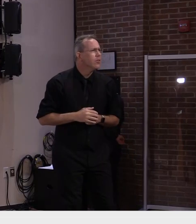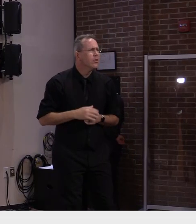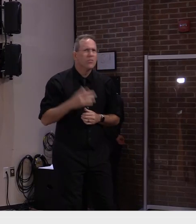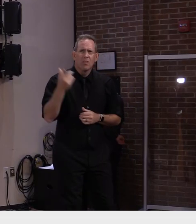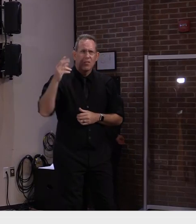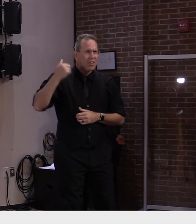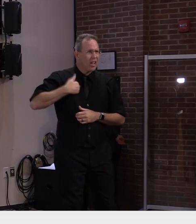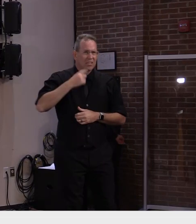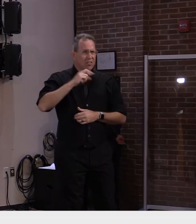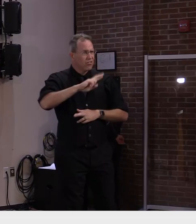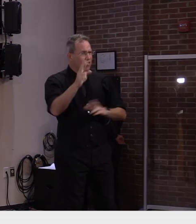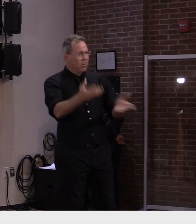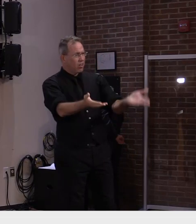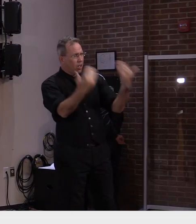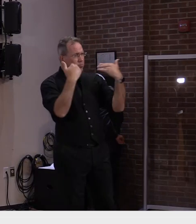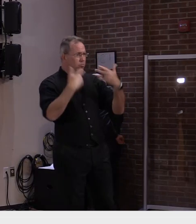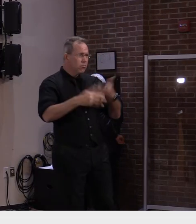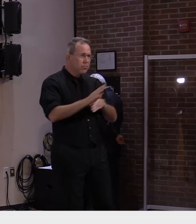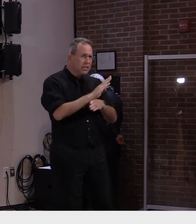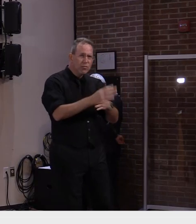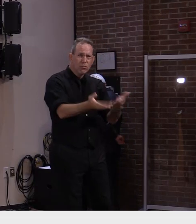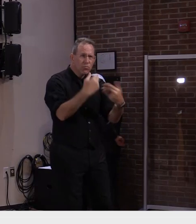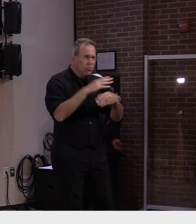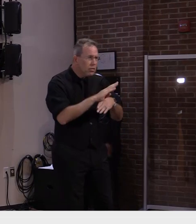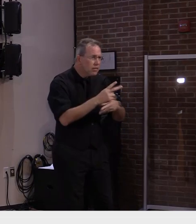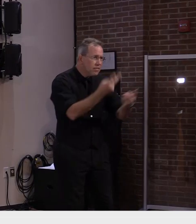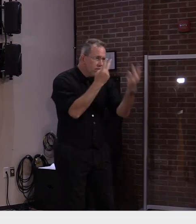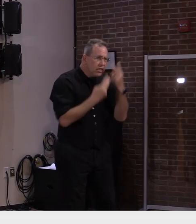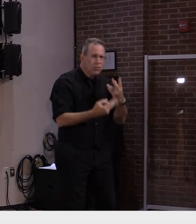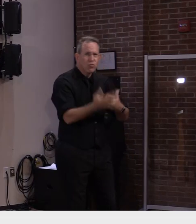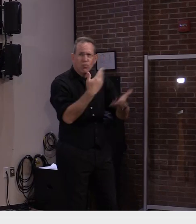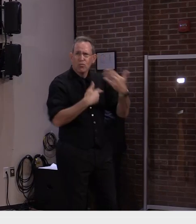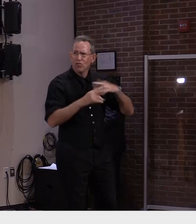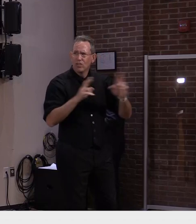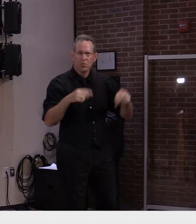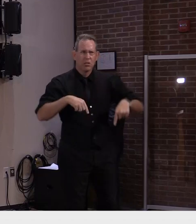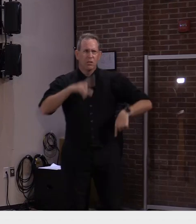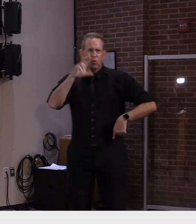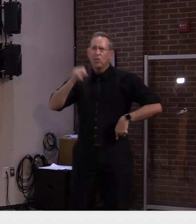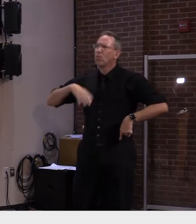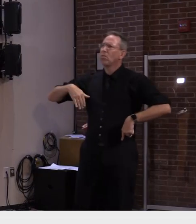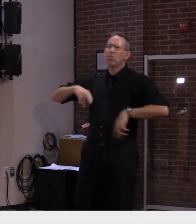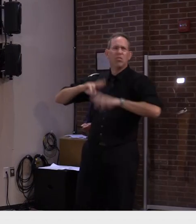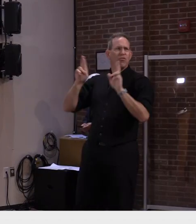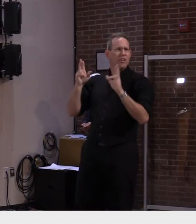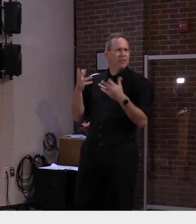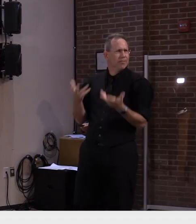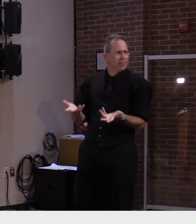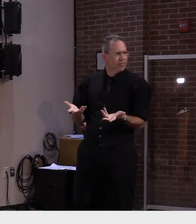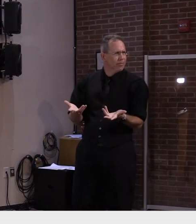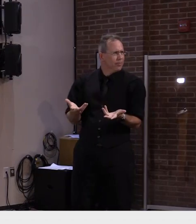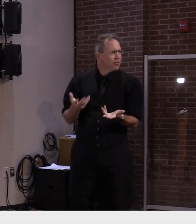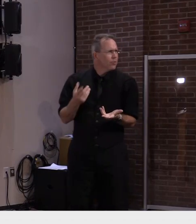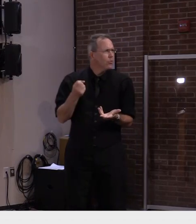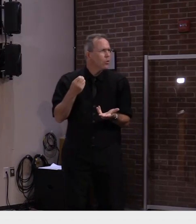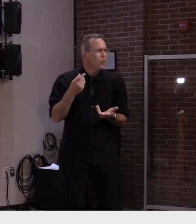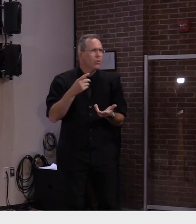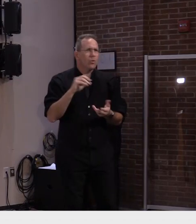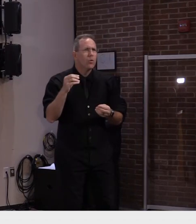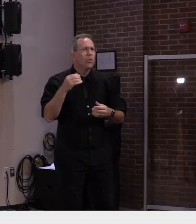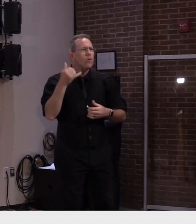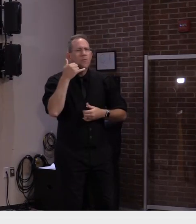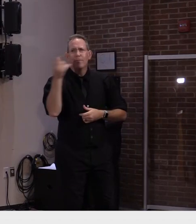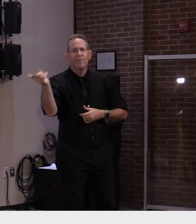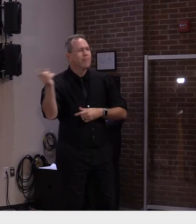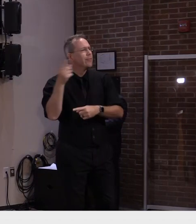we're in place to allow Canadians to visit. I know you didn't have your call this week, but I wondered if you had any